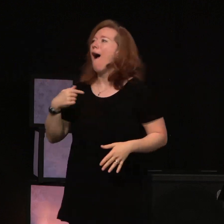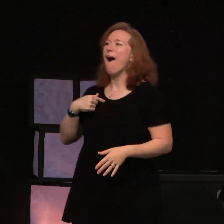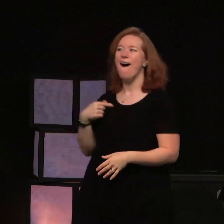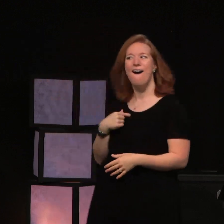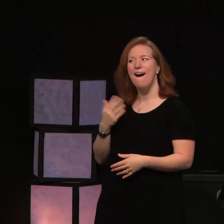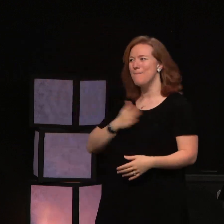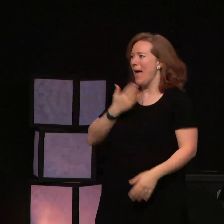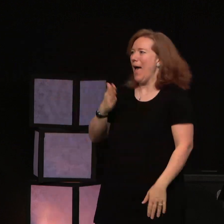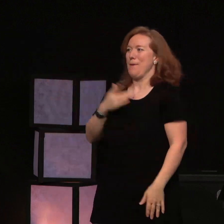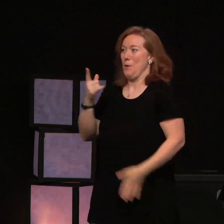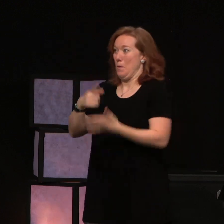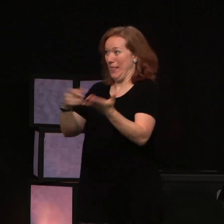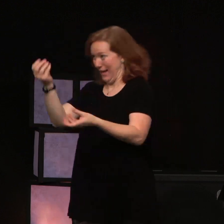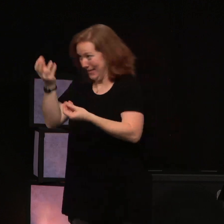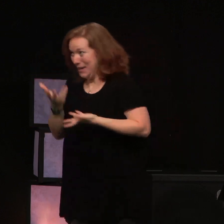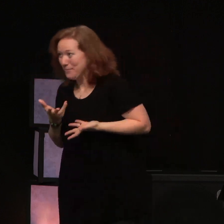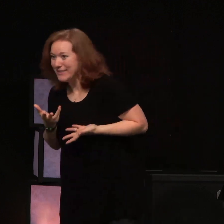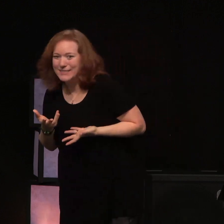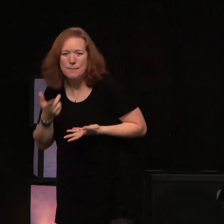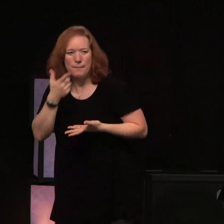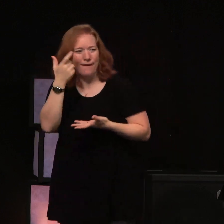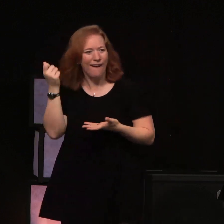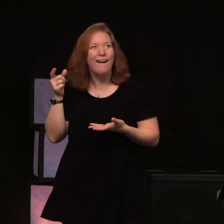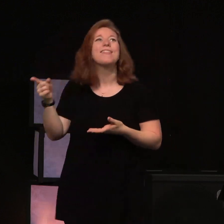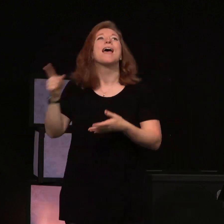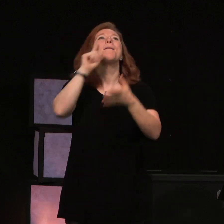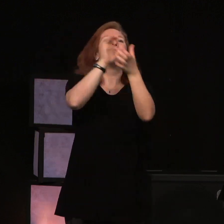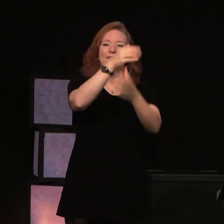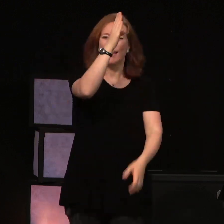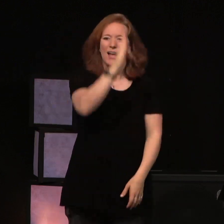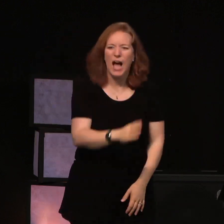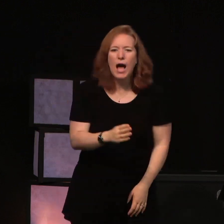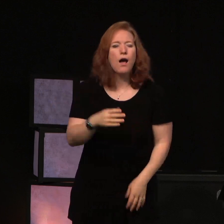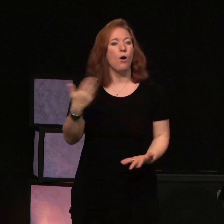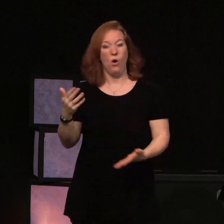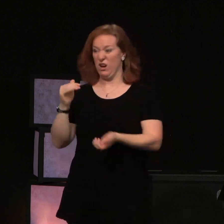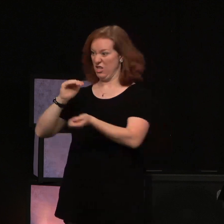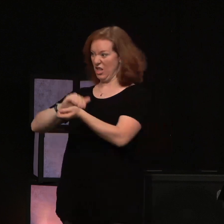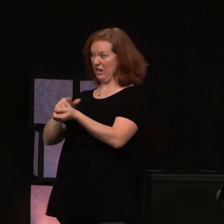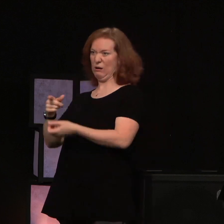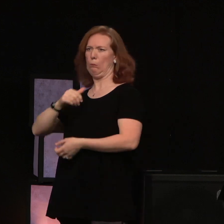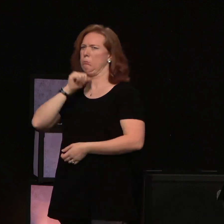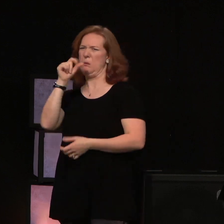than one that's, you know, doesn't believe in God over here and thinks that it's all about mankind.